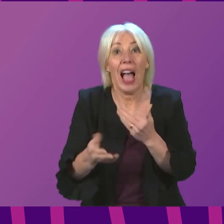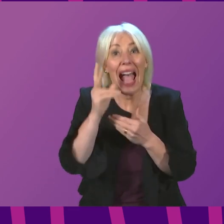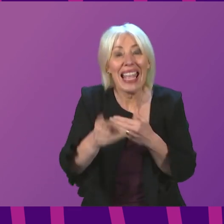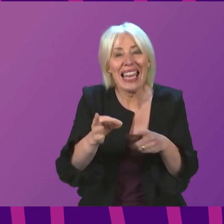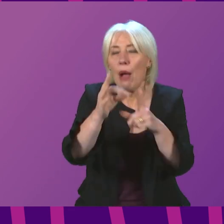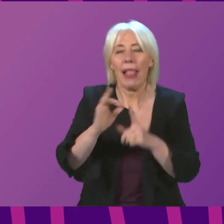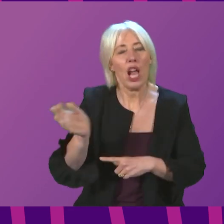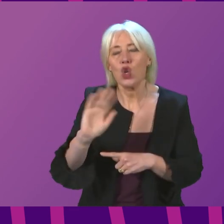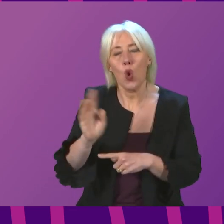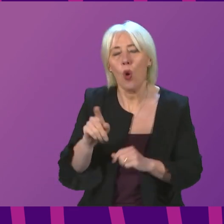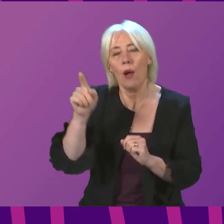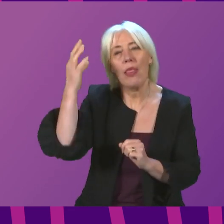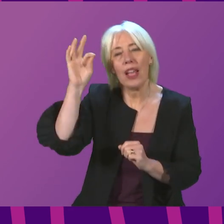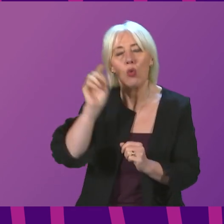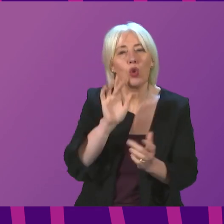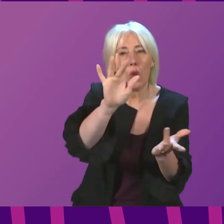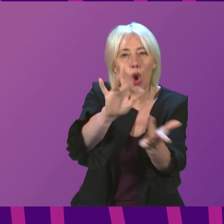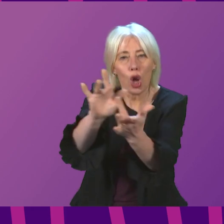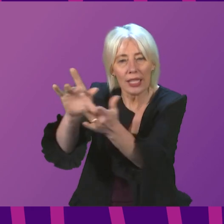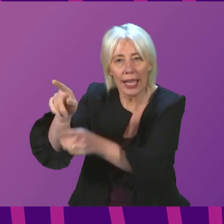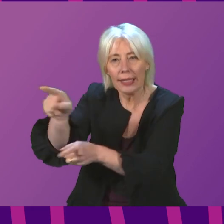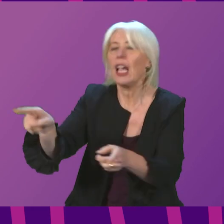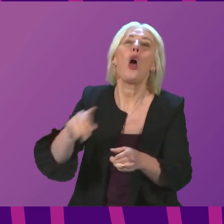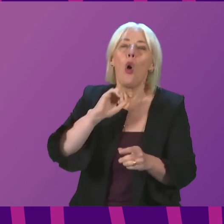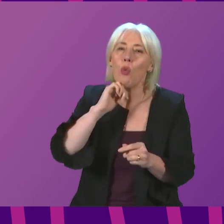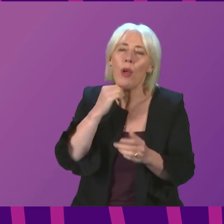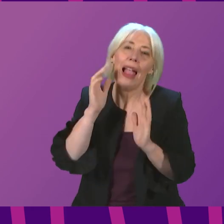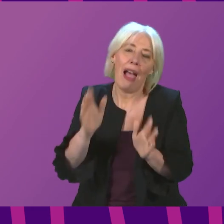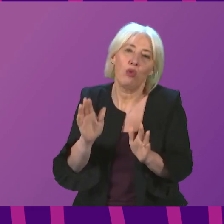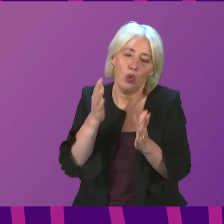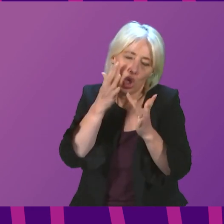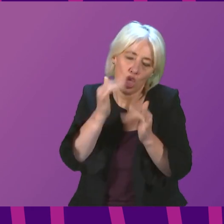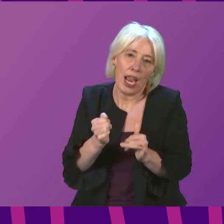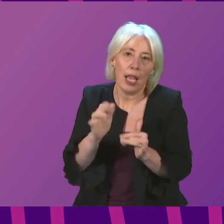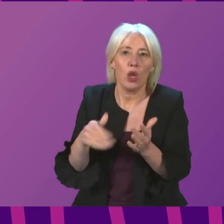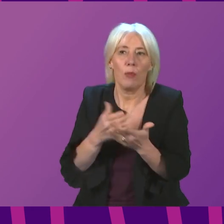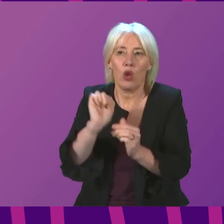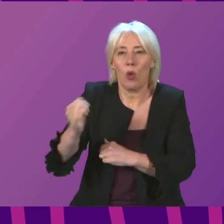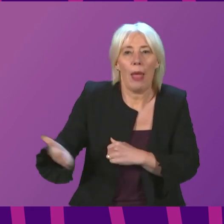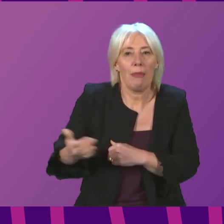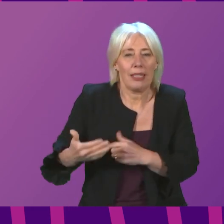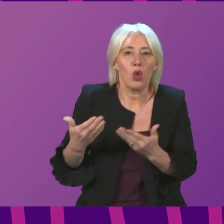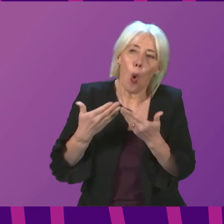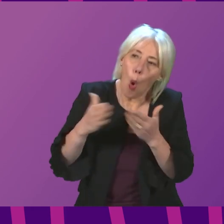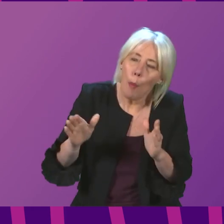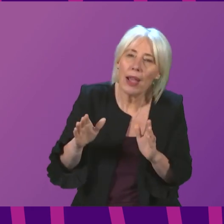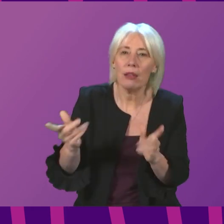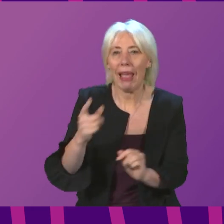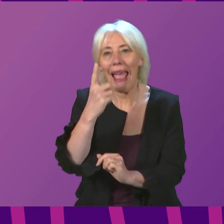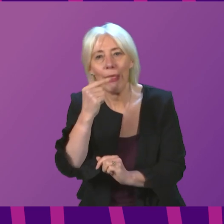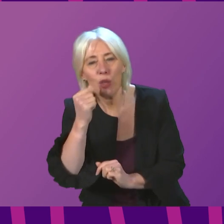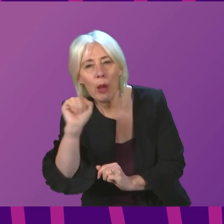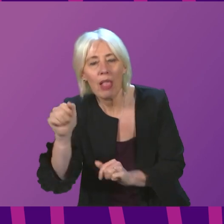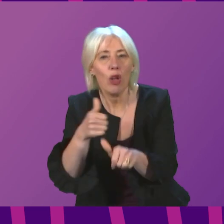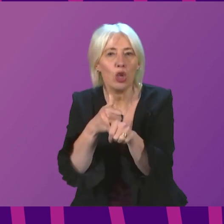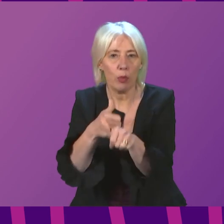application. It is always the case with public money. There will be basic checks that need to be done to make sure businesses are still in operation and are eligible for that support.